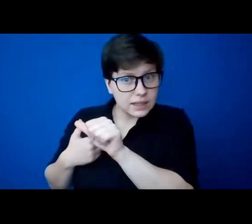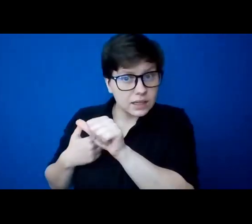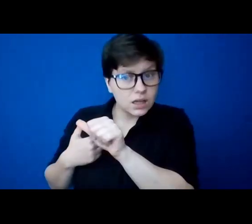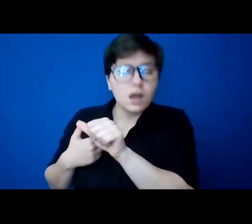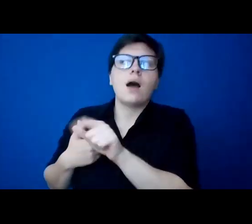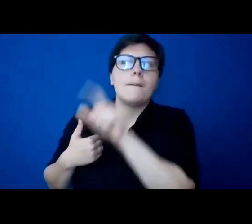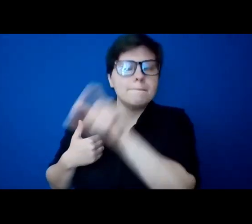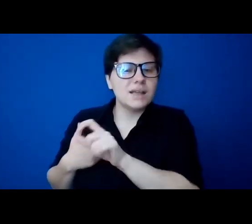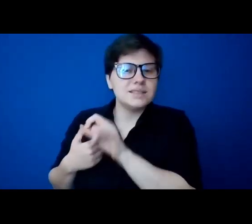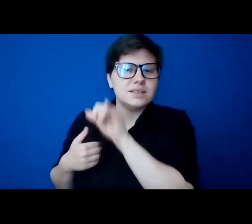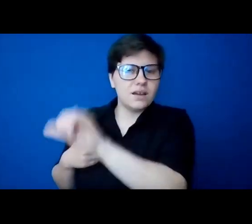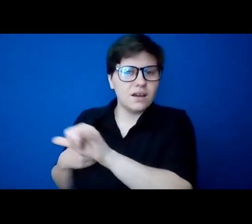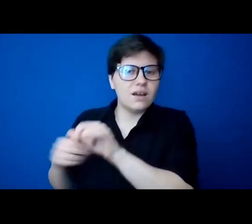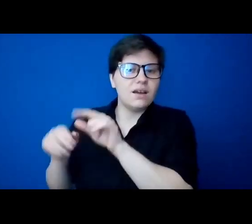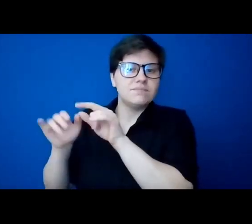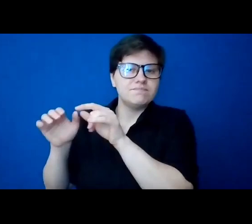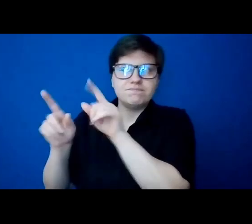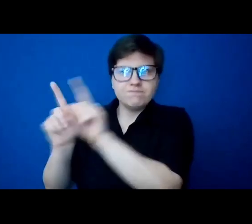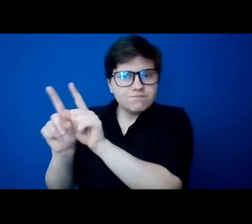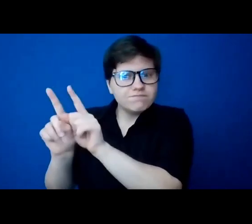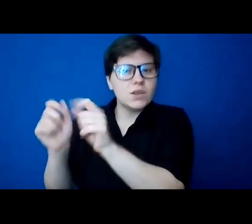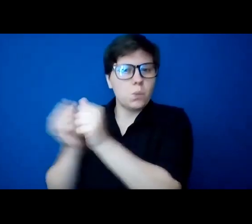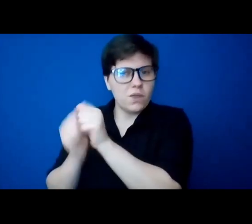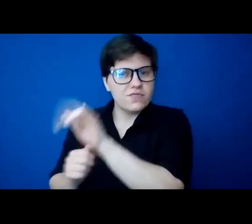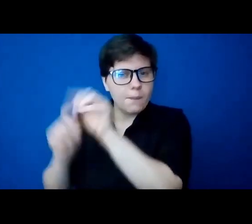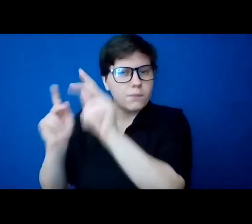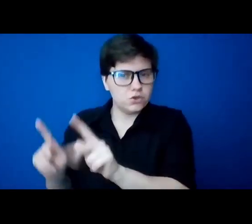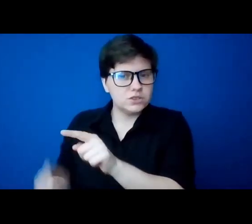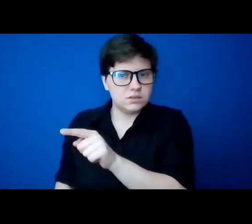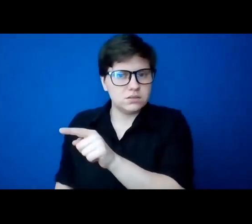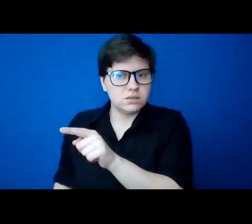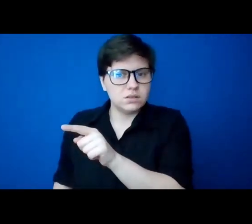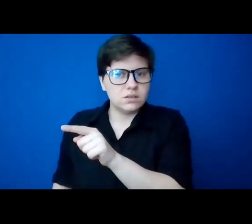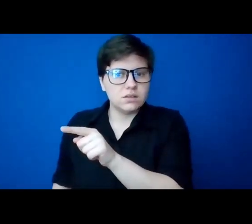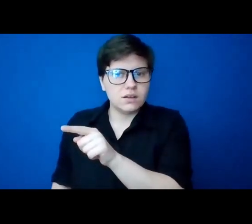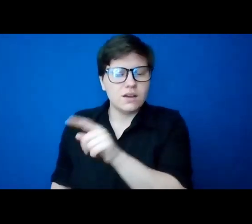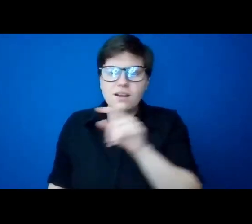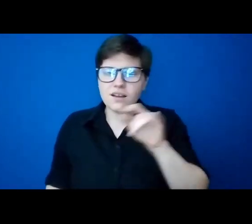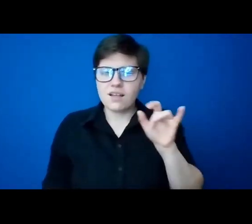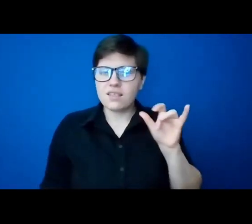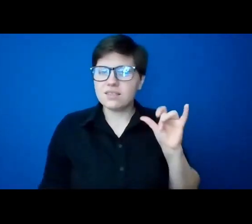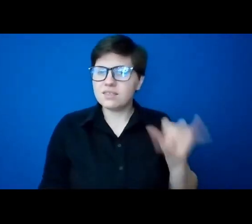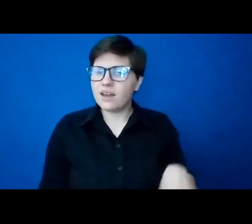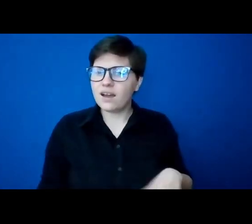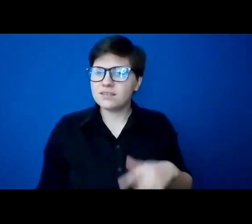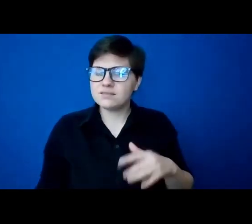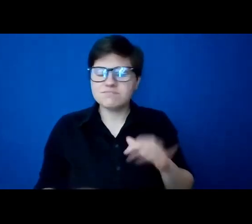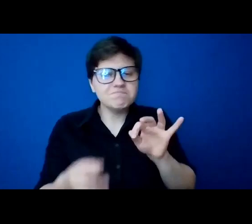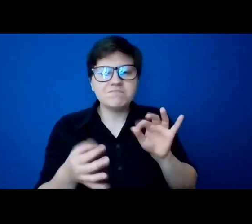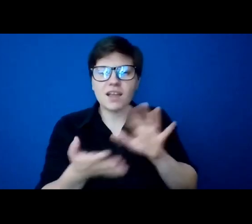with that person, to spend time with that person. And that's a great, great lesson